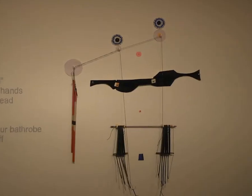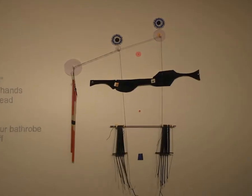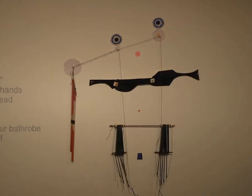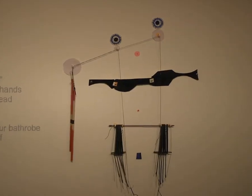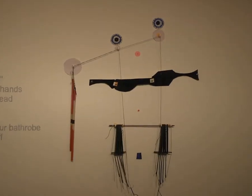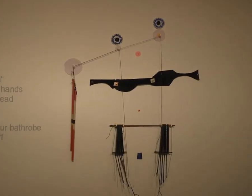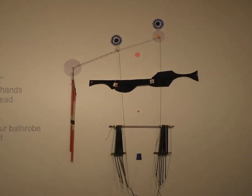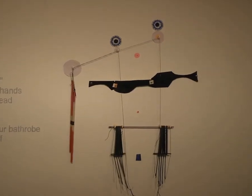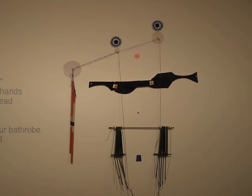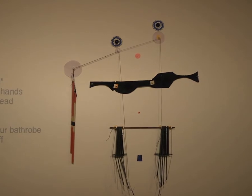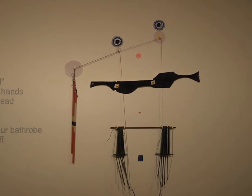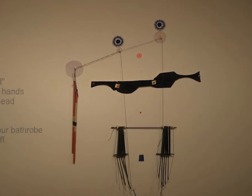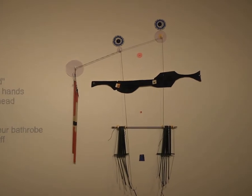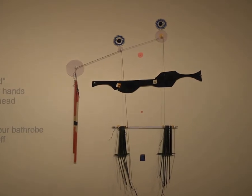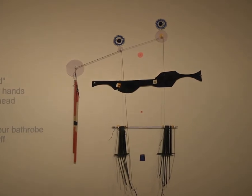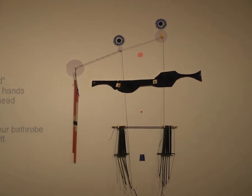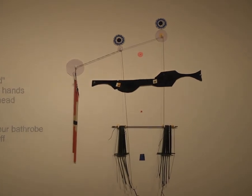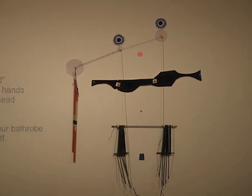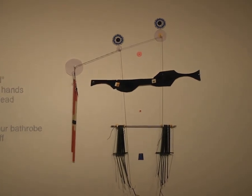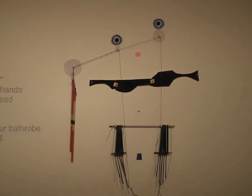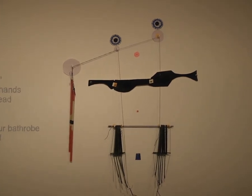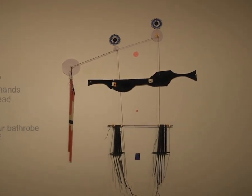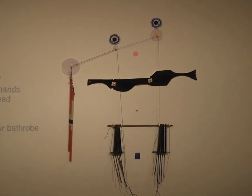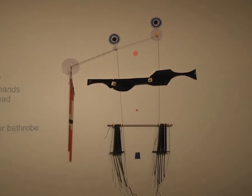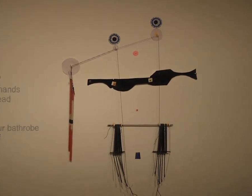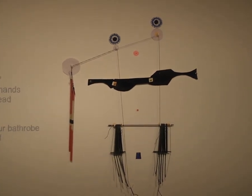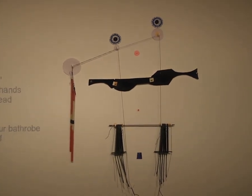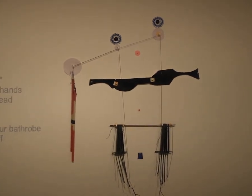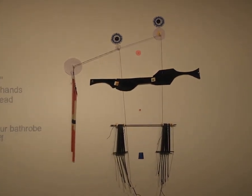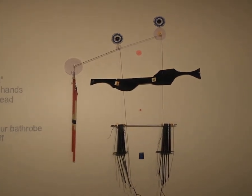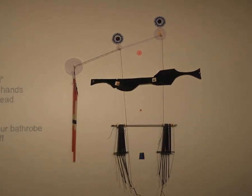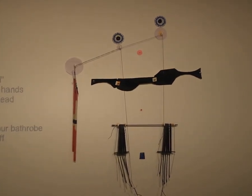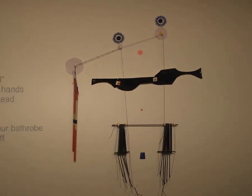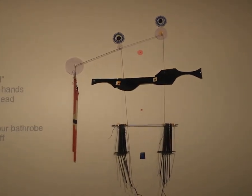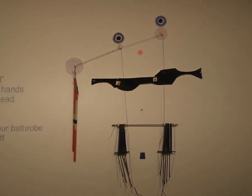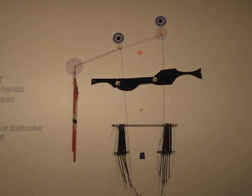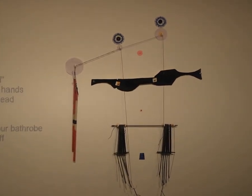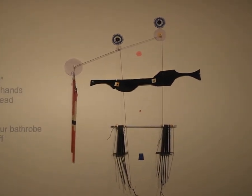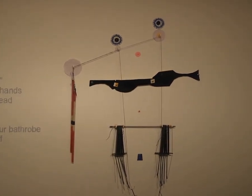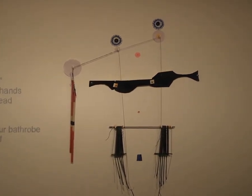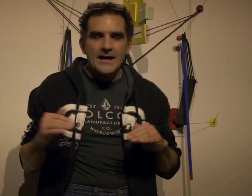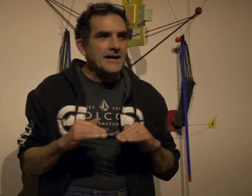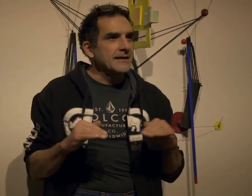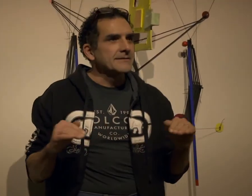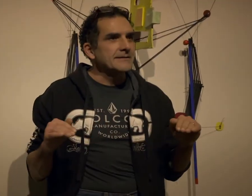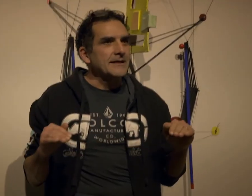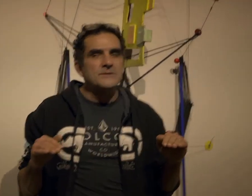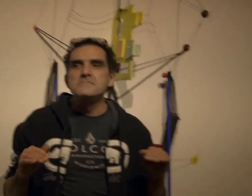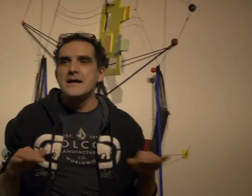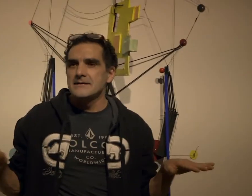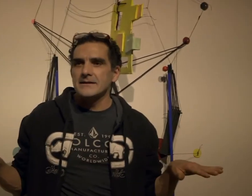I talked about having Peggy in the room because all of a sudden Karina and worked together and we didn't have a translator in the room and